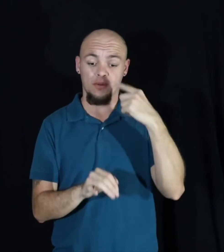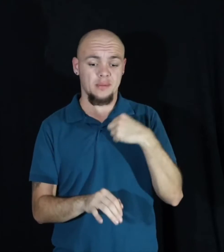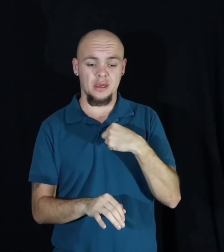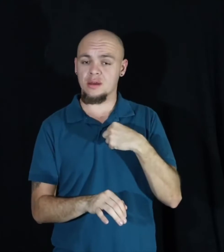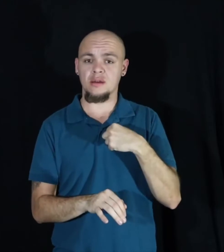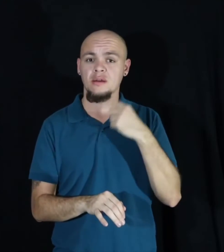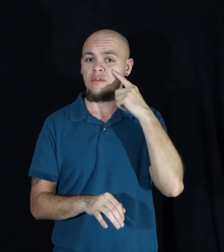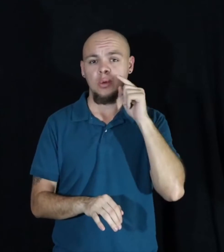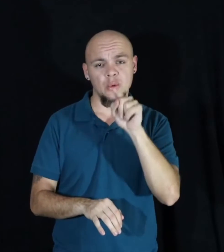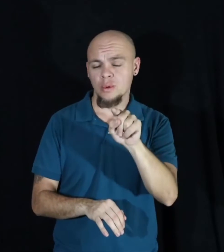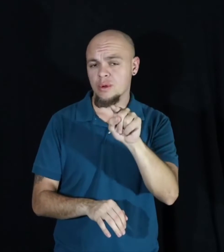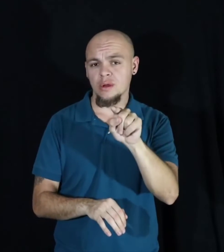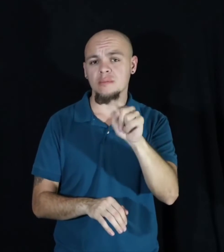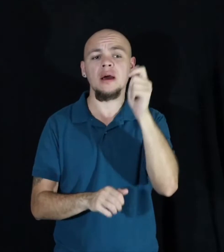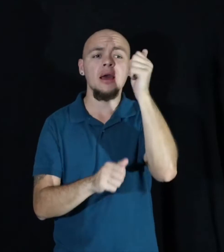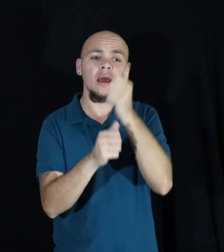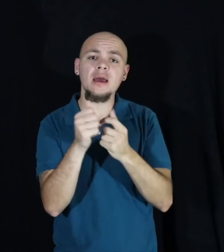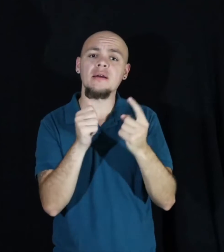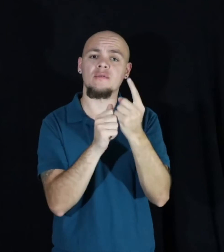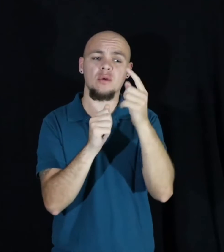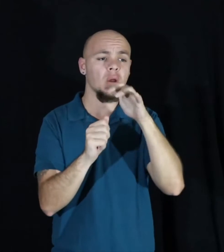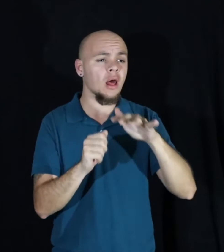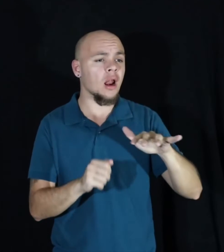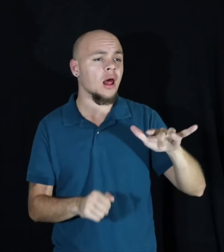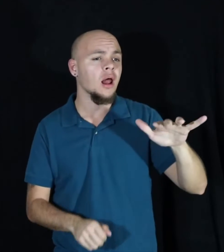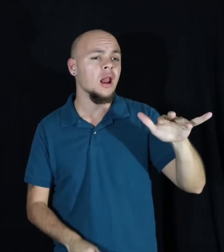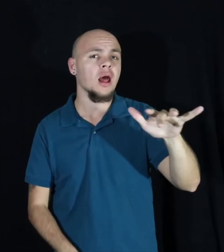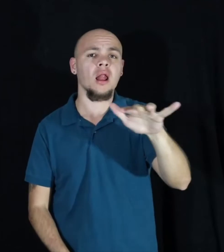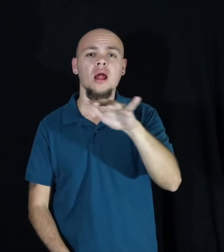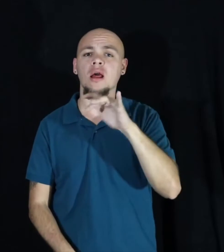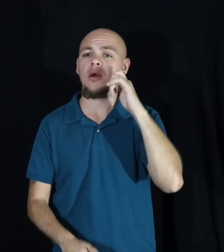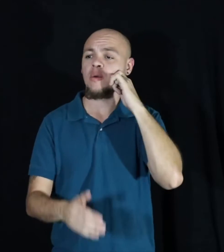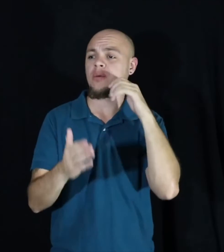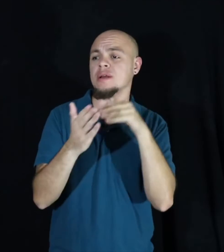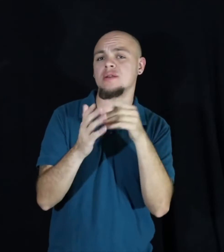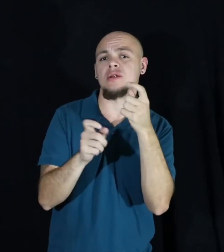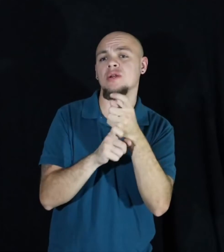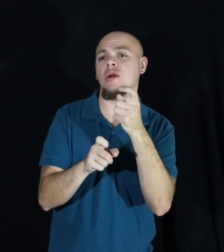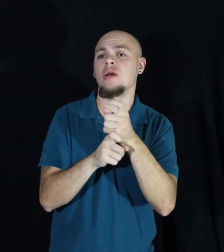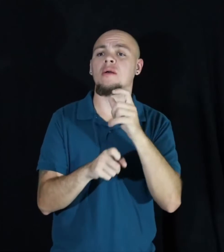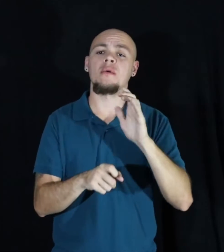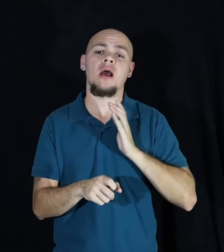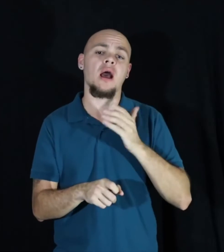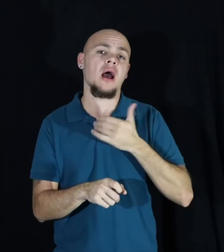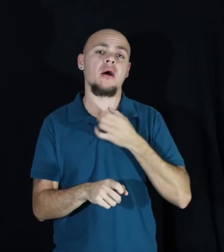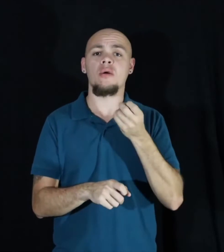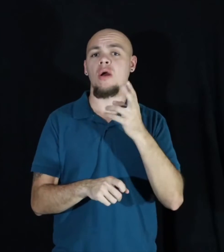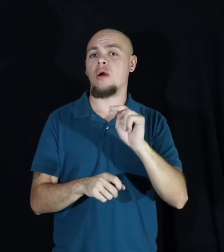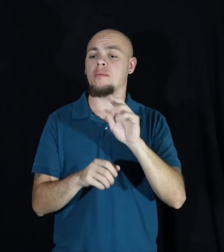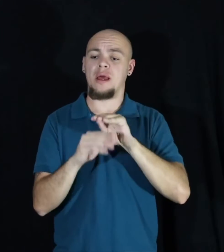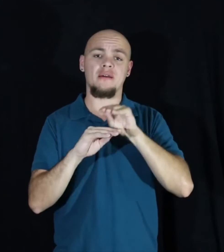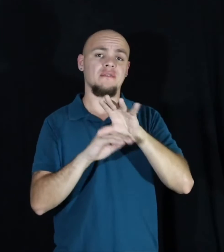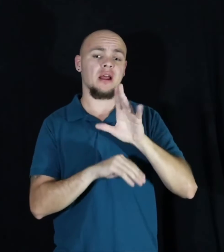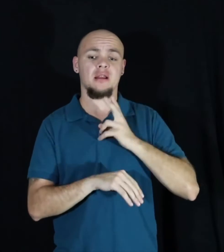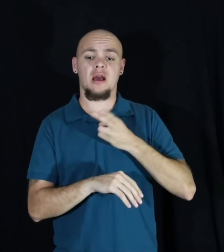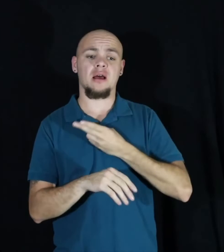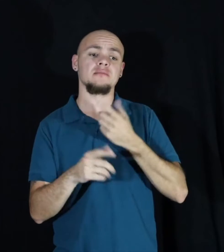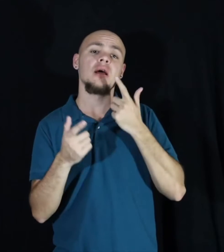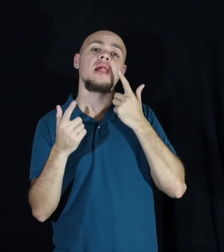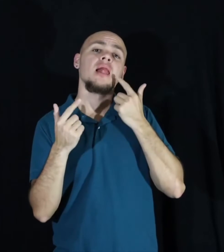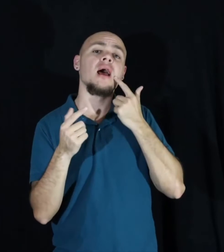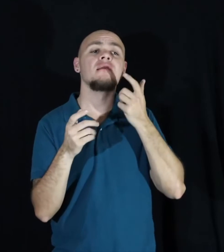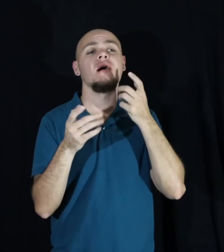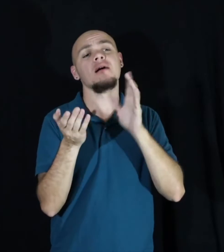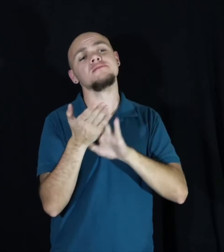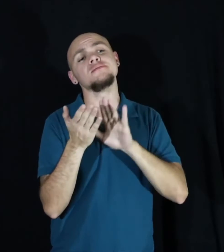Not to you. To everyone around us. Racist jokes about our own don't affect us but hope your friends laugh and give you props